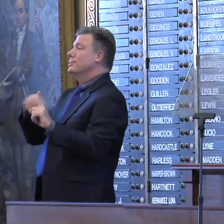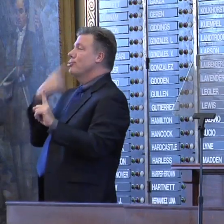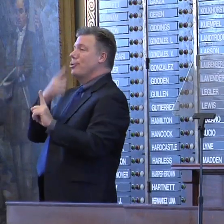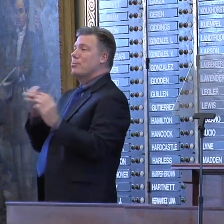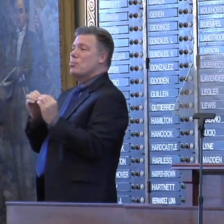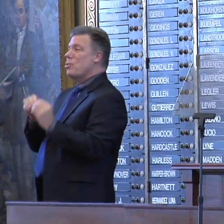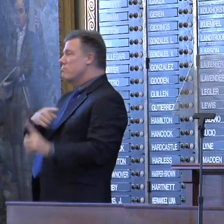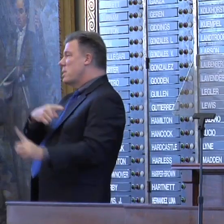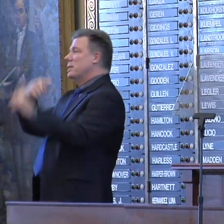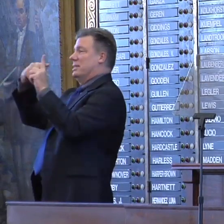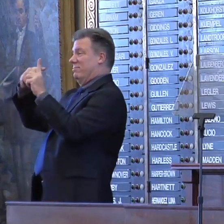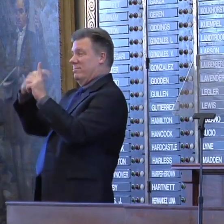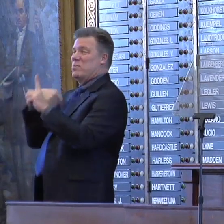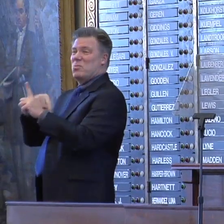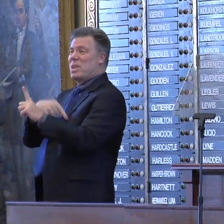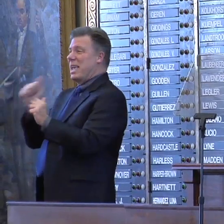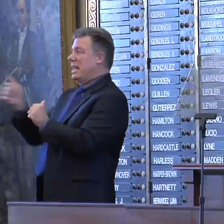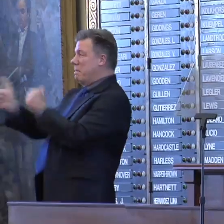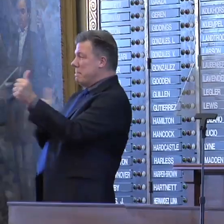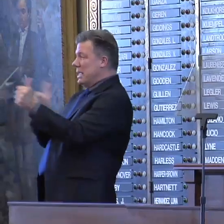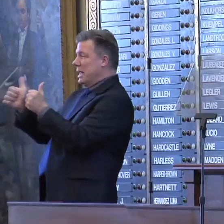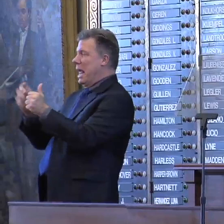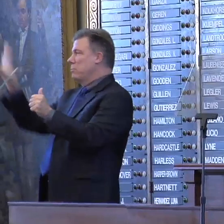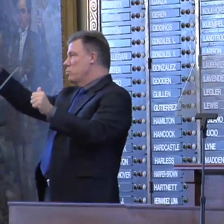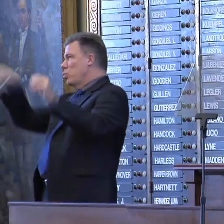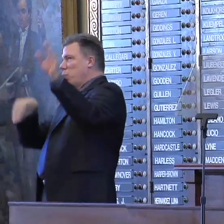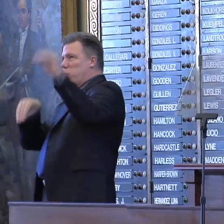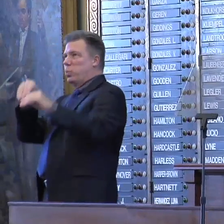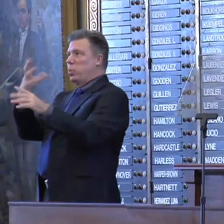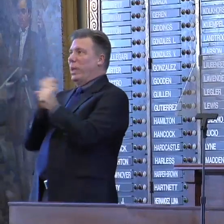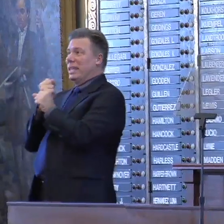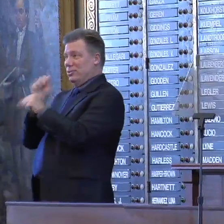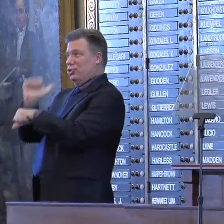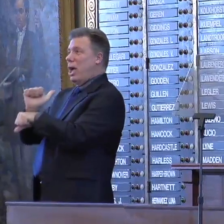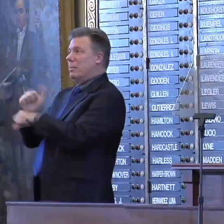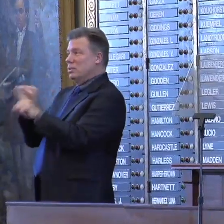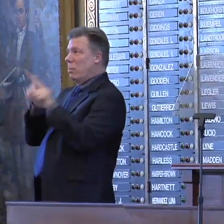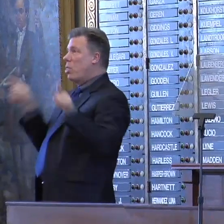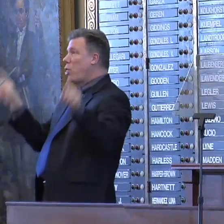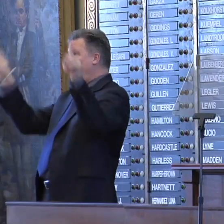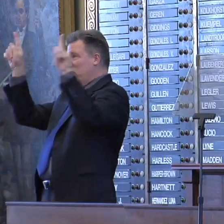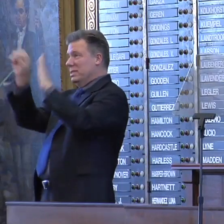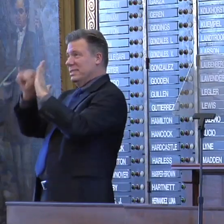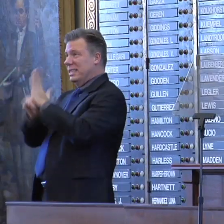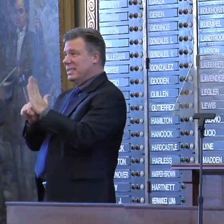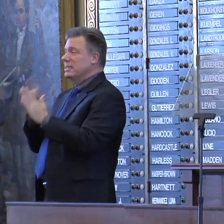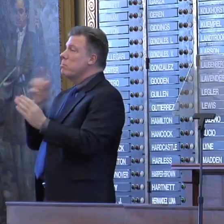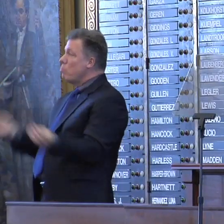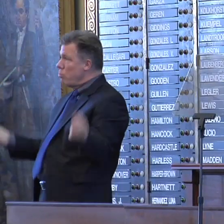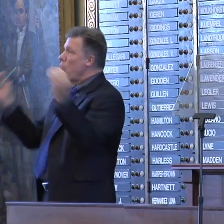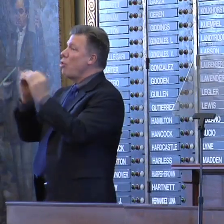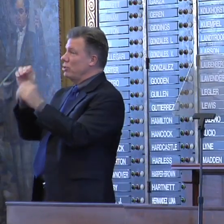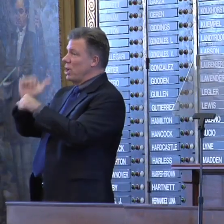that we will compete and win jobs from those states, or should I say more jobs since we've already won thousands of them.